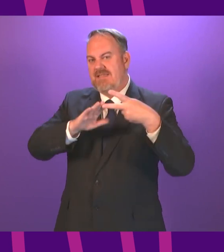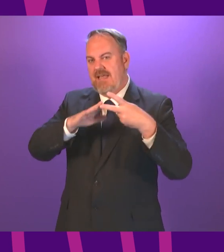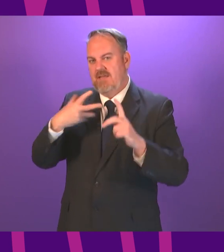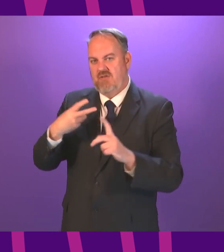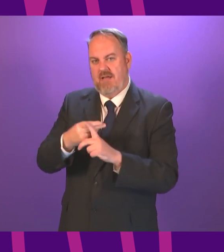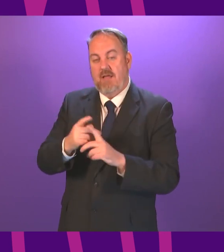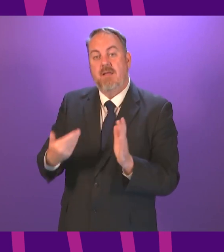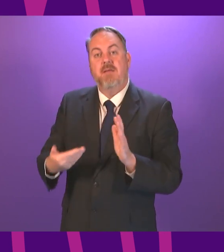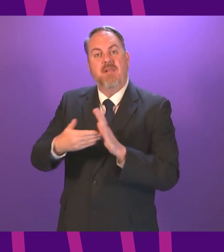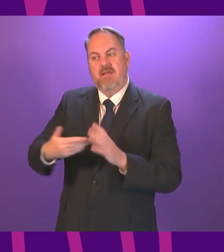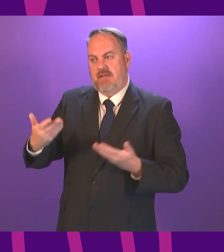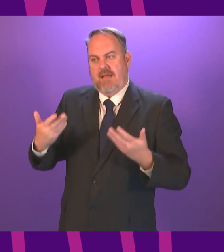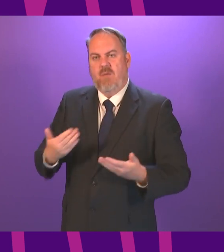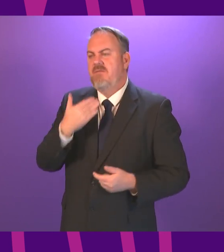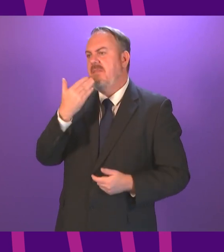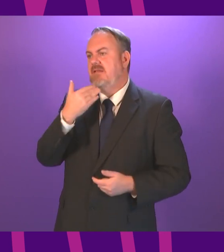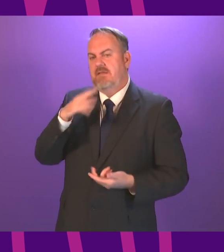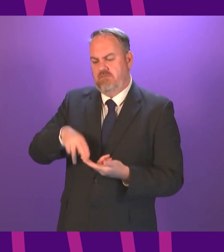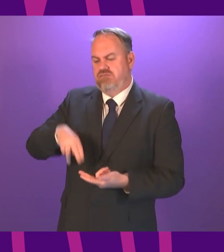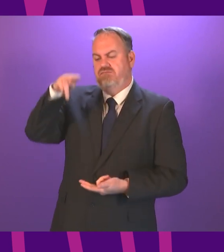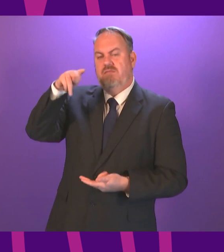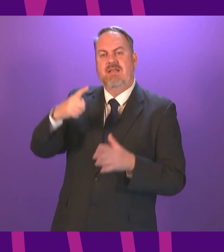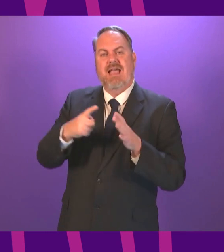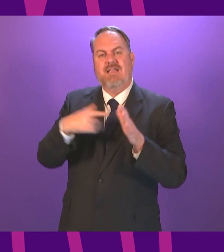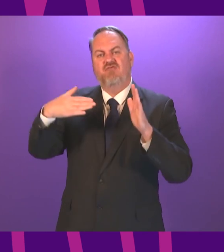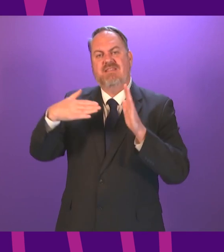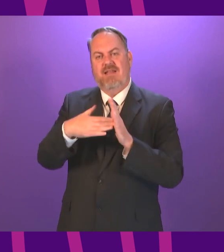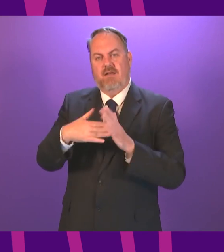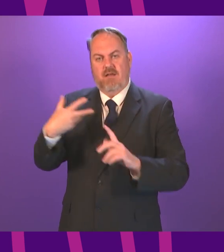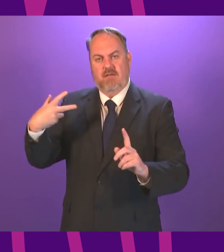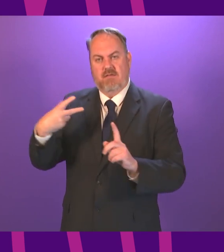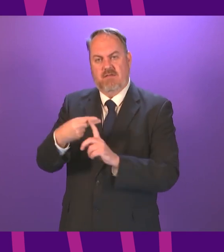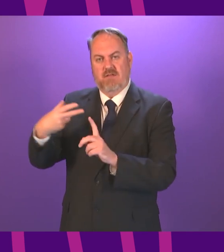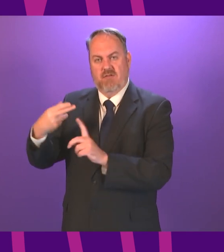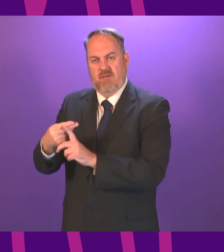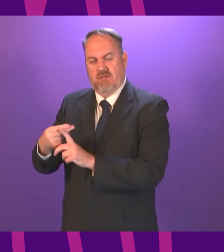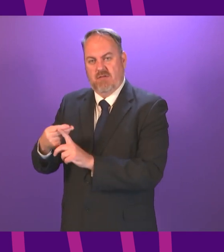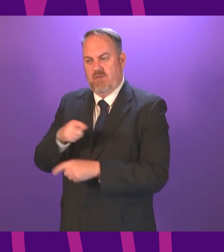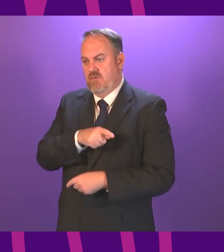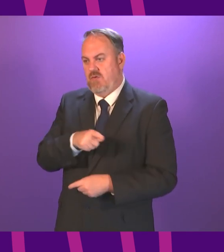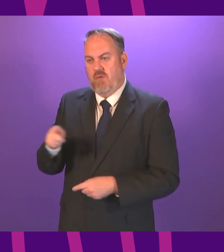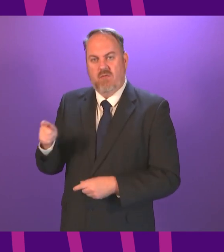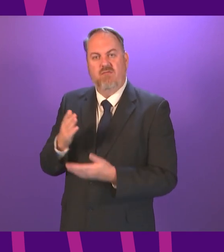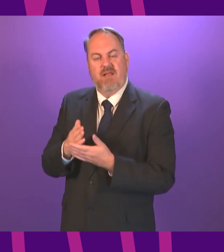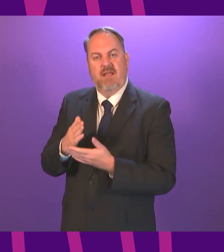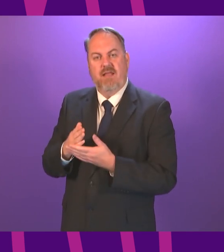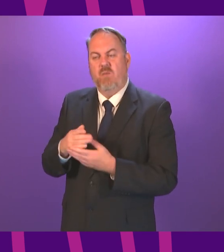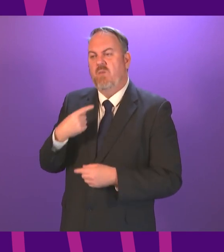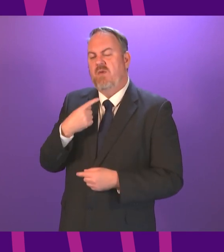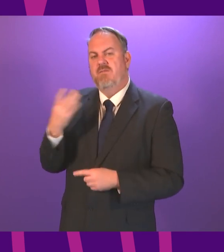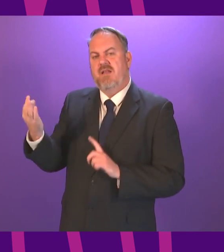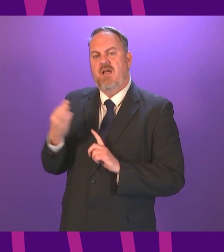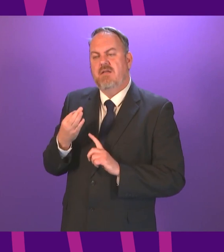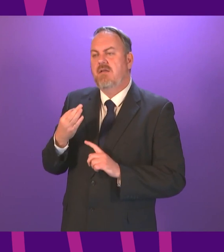AstraZeneca which has not always been the case because as we as members will know AstraZeneca the guidance is not to use that for under 40s where possible